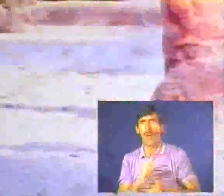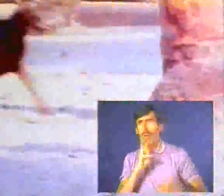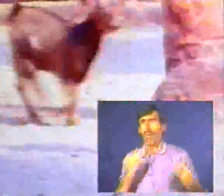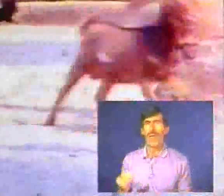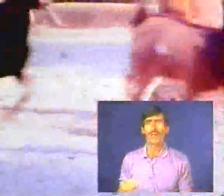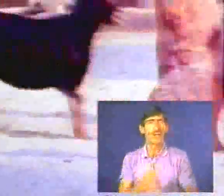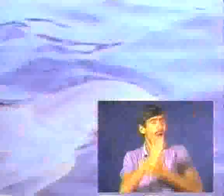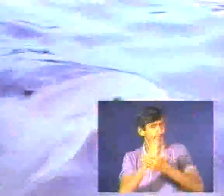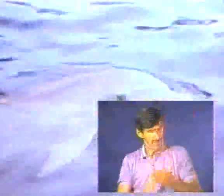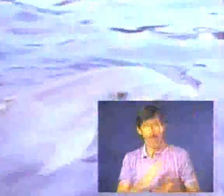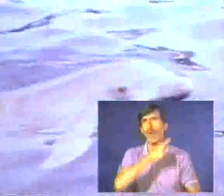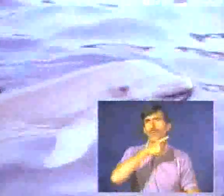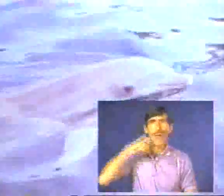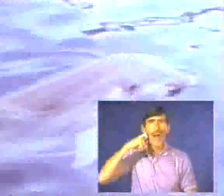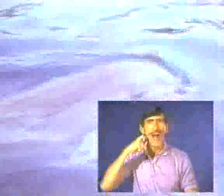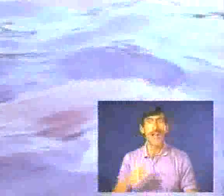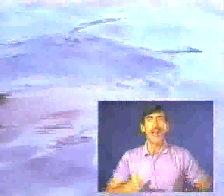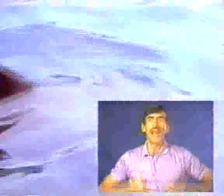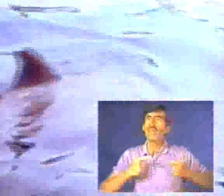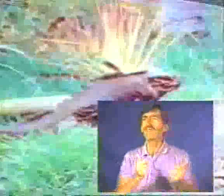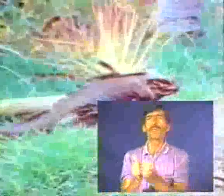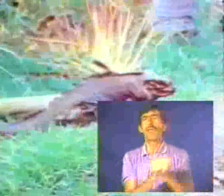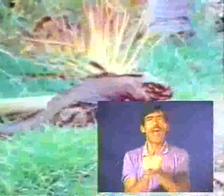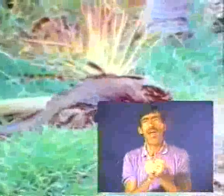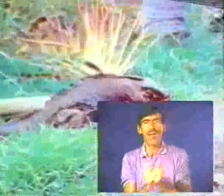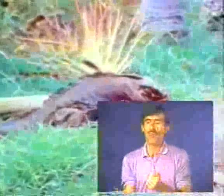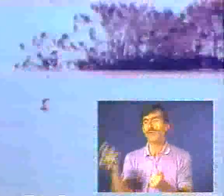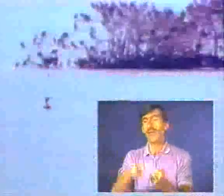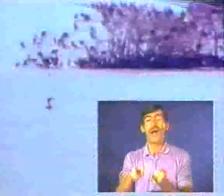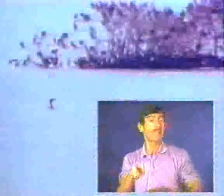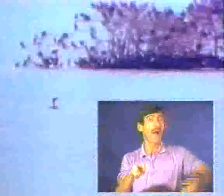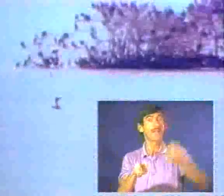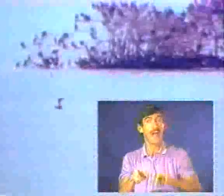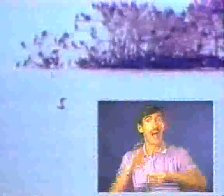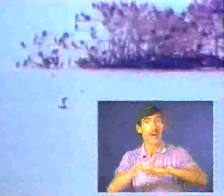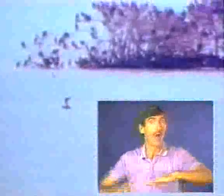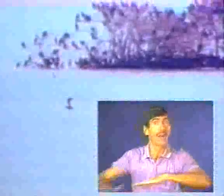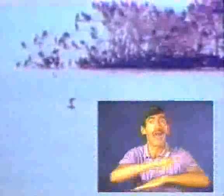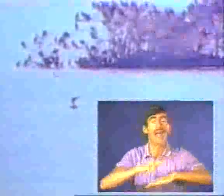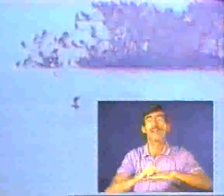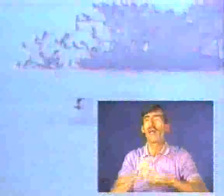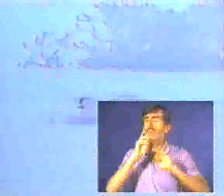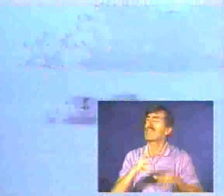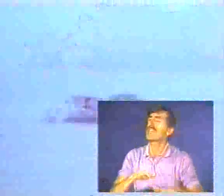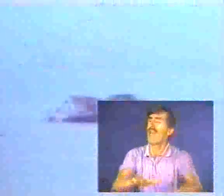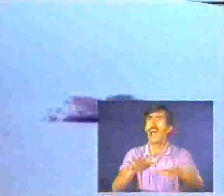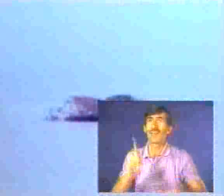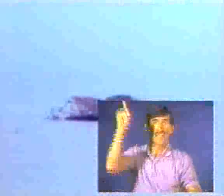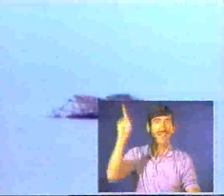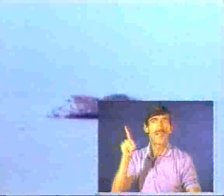are wet. Some are dry. Living together side by side on land and sea and in